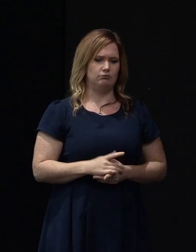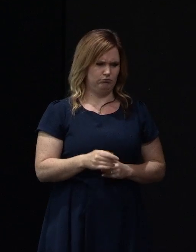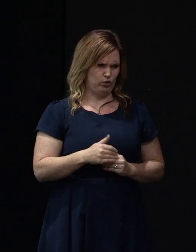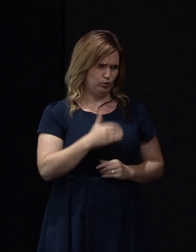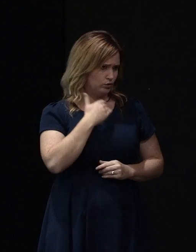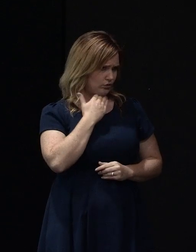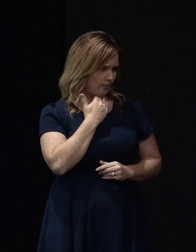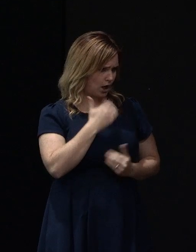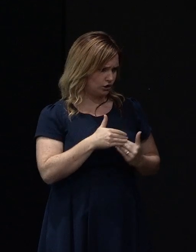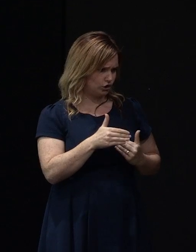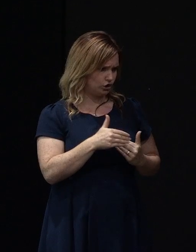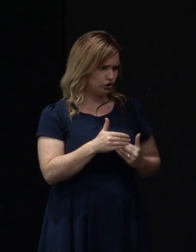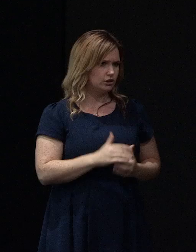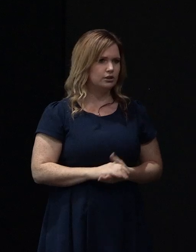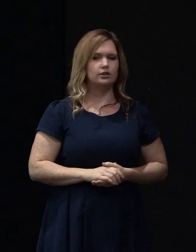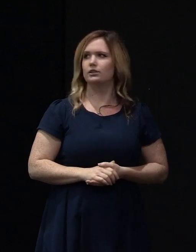is it?